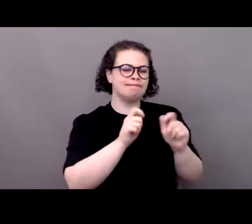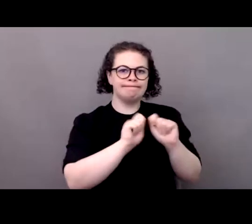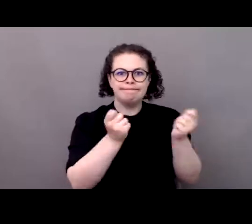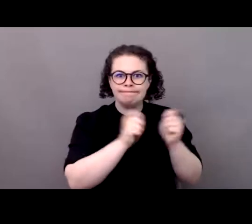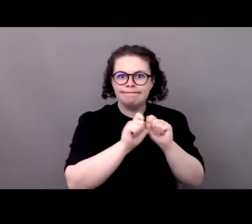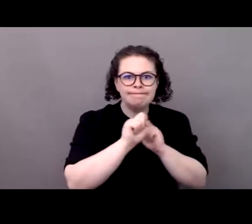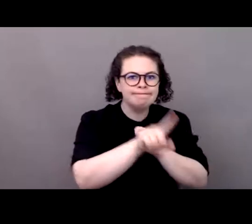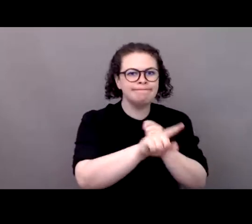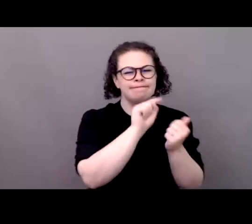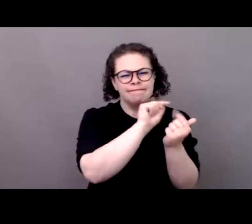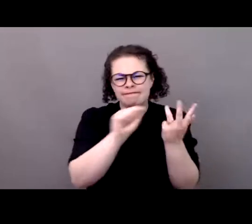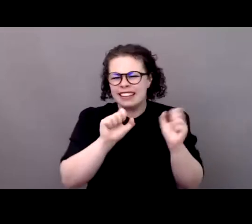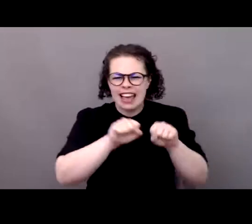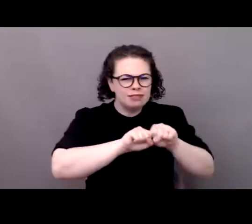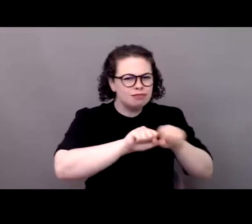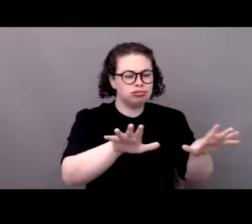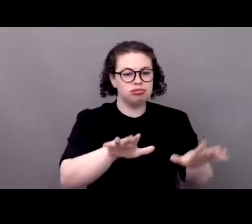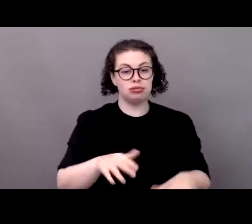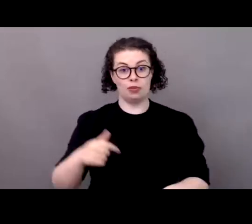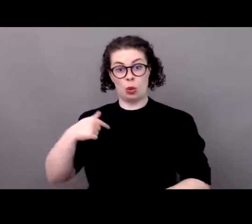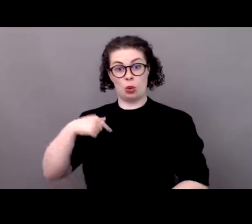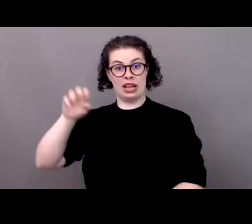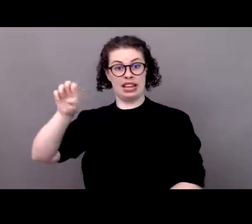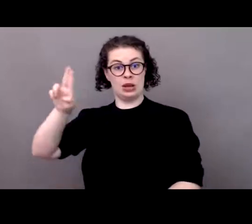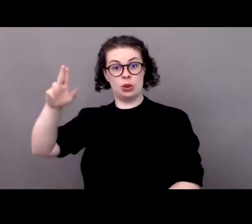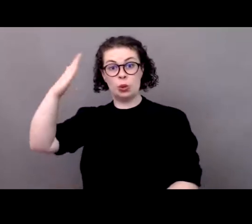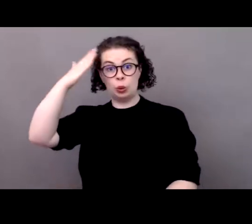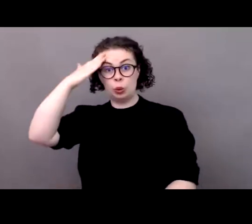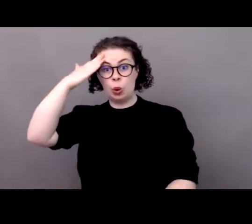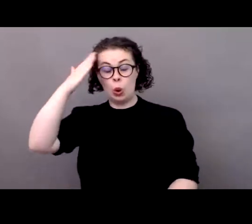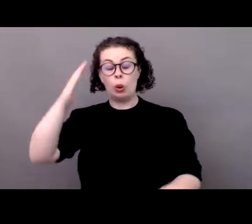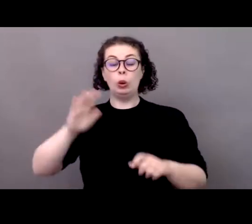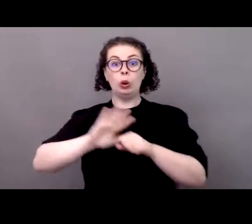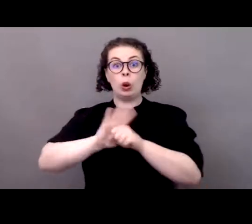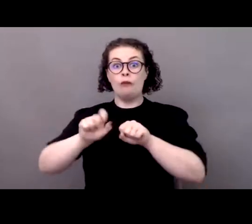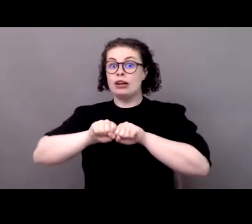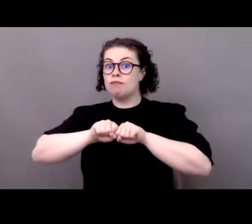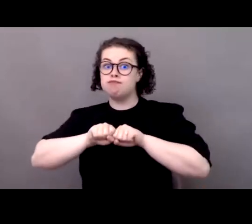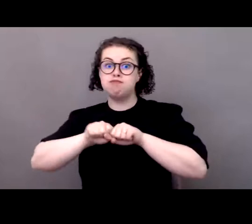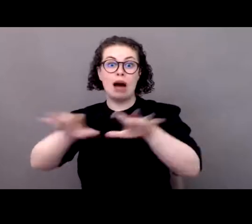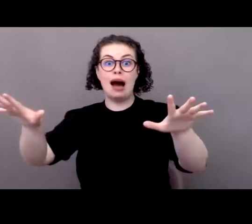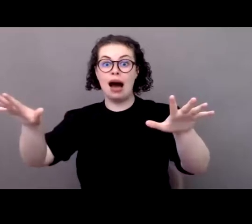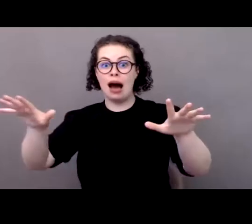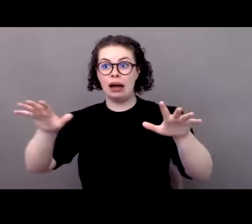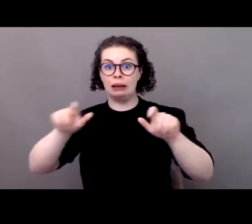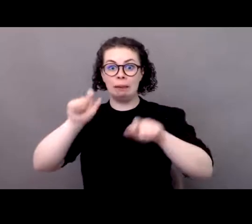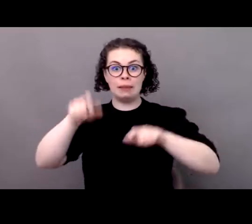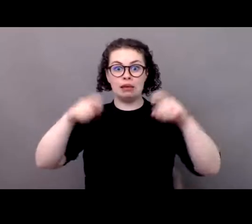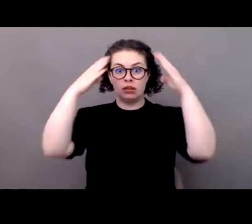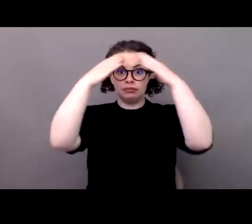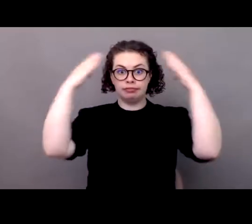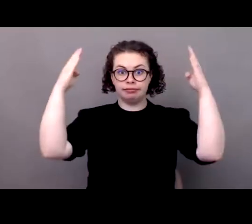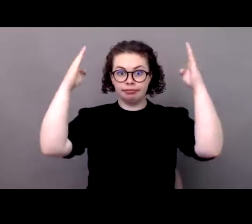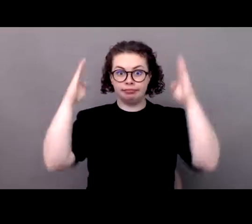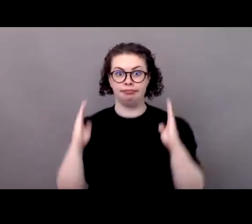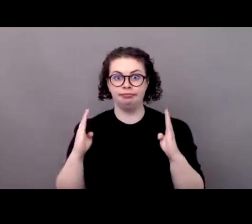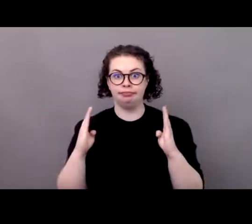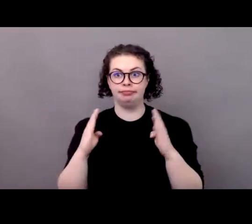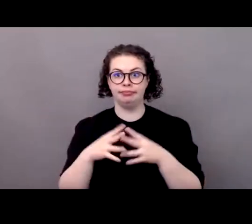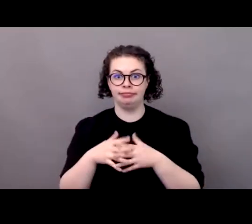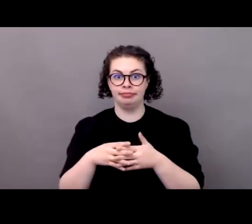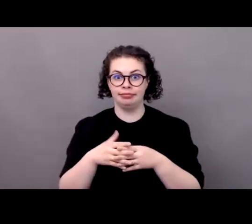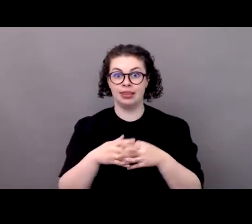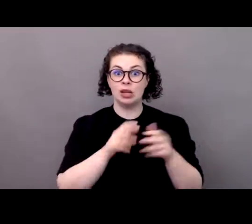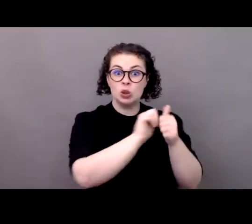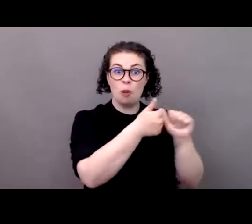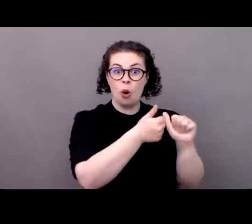sports sector was really hit by the current pandemic and this is why we have right now a lot of eu programs that are available to finance sports activities